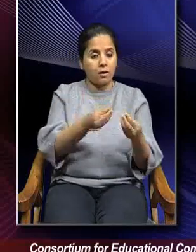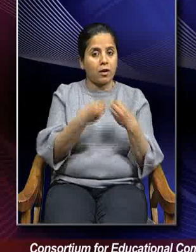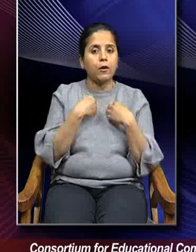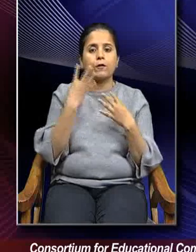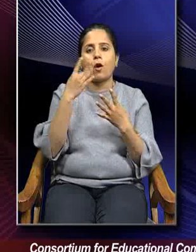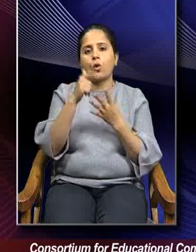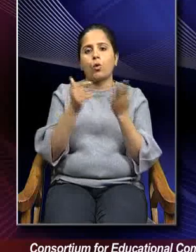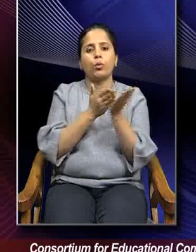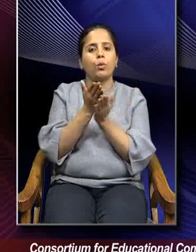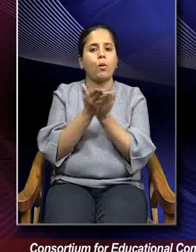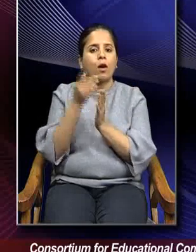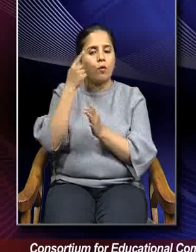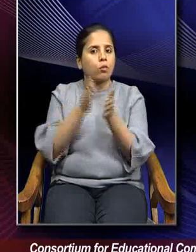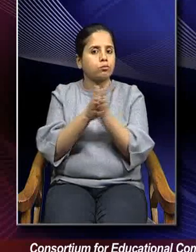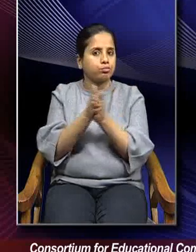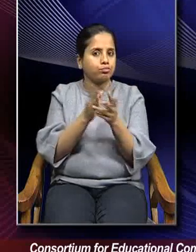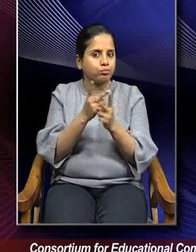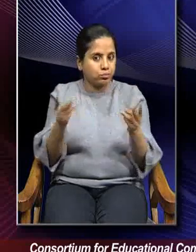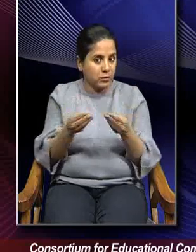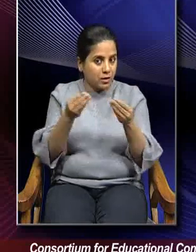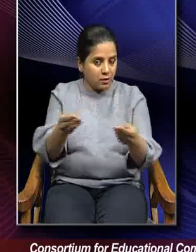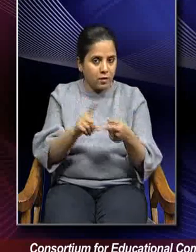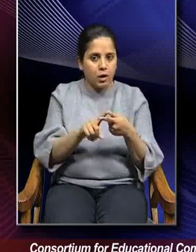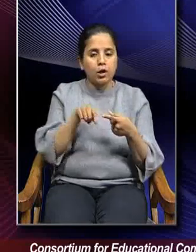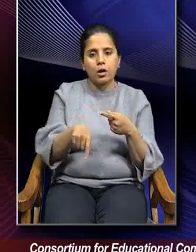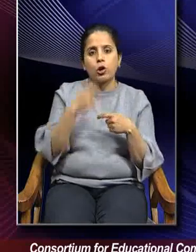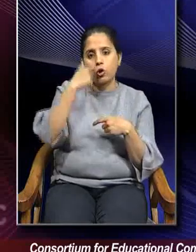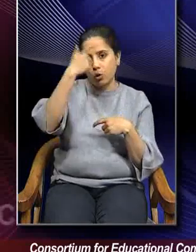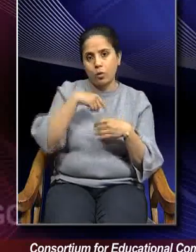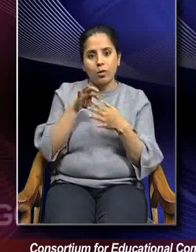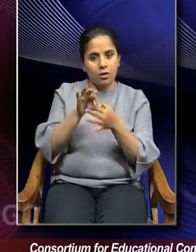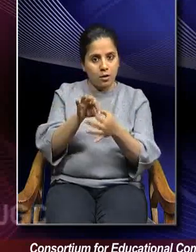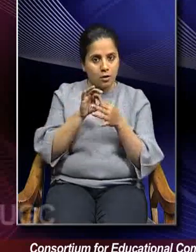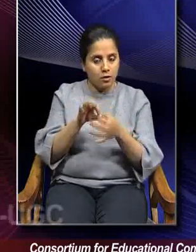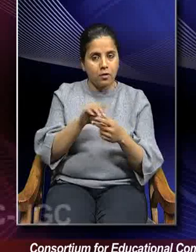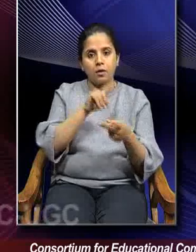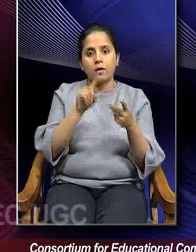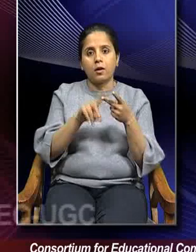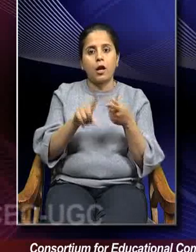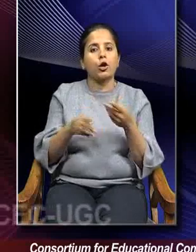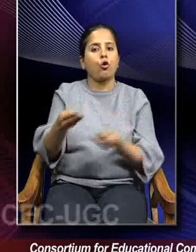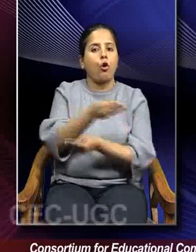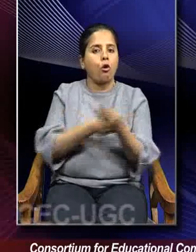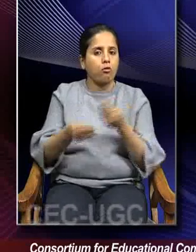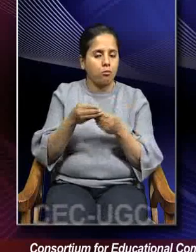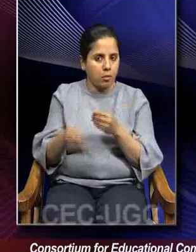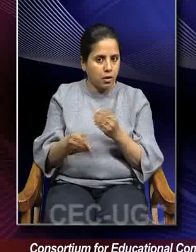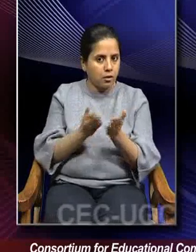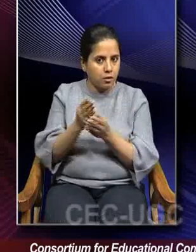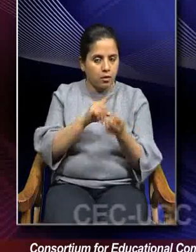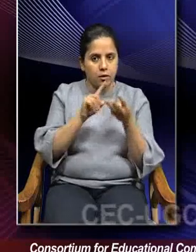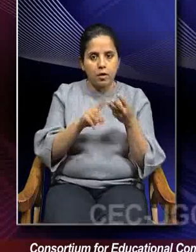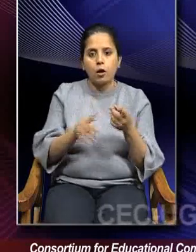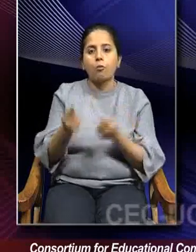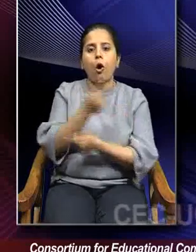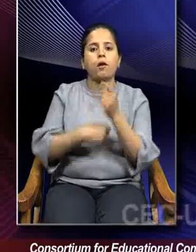approaches to motivation. The first one is human relationship approach. Then it goes to economic approach. Third one is